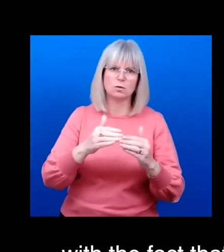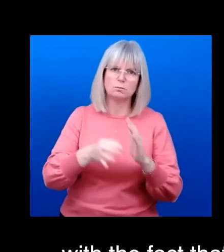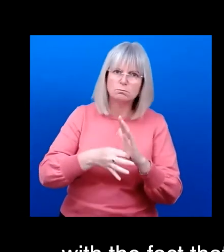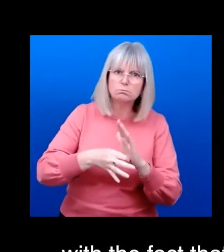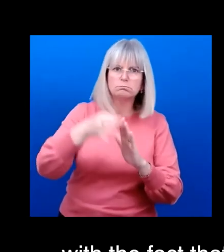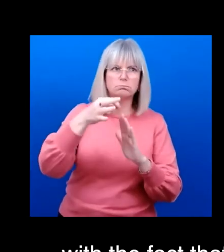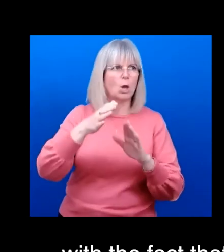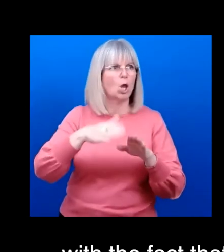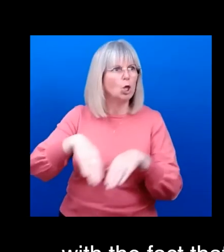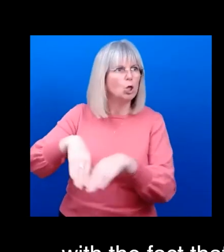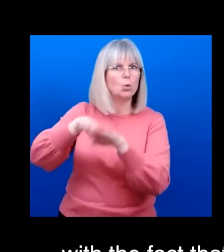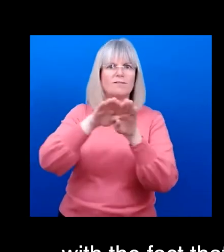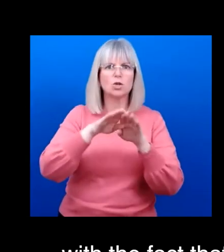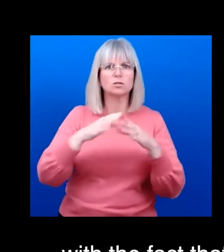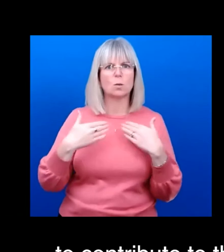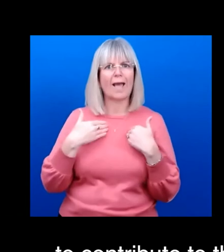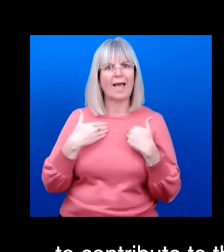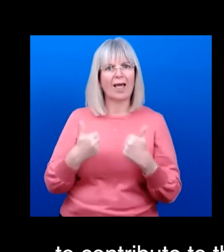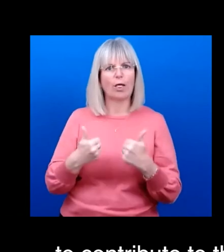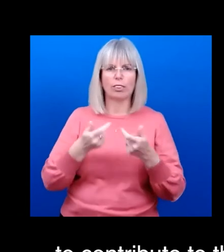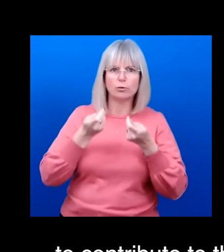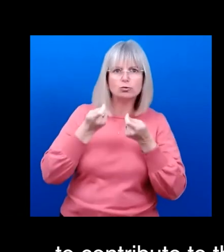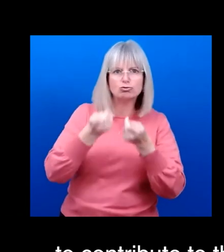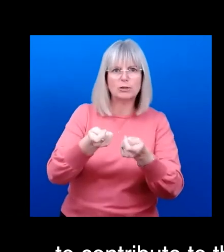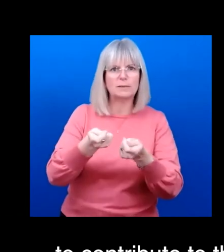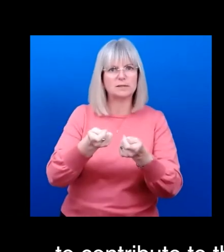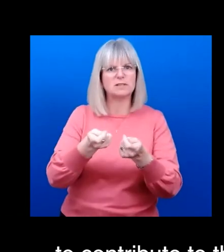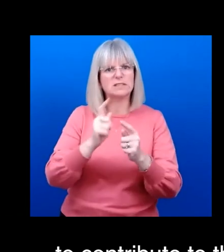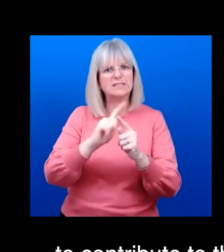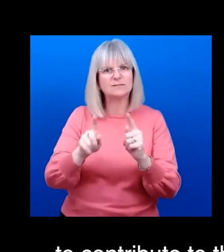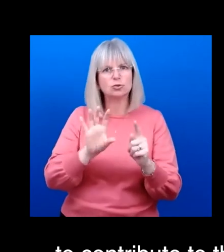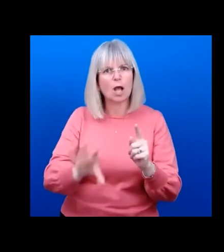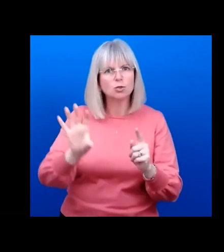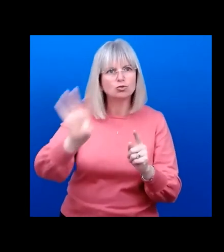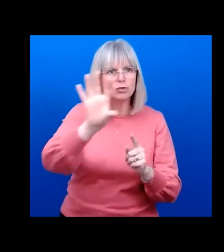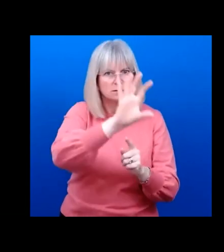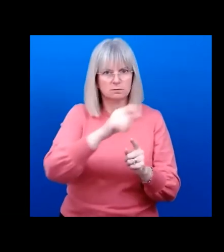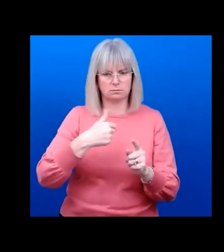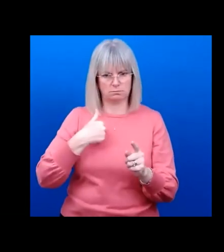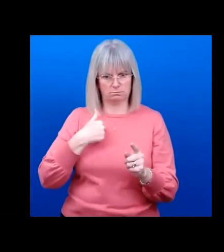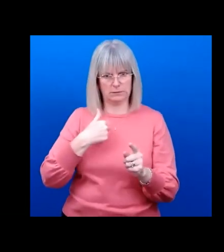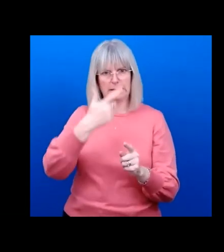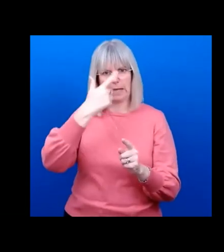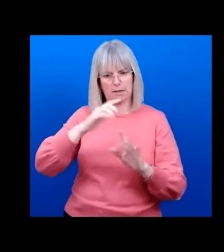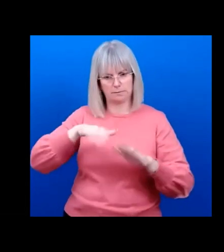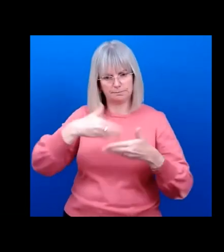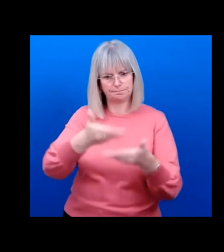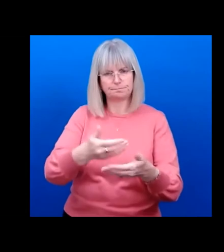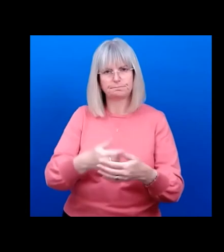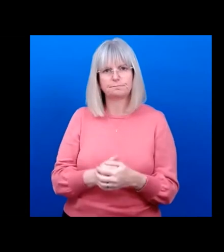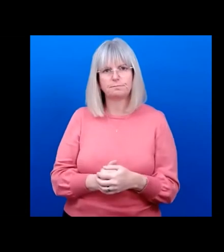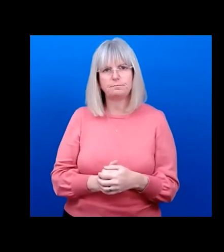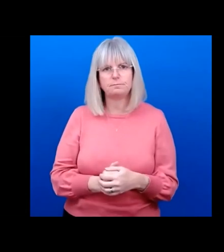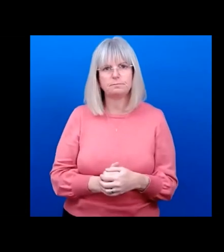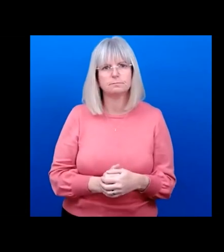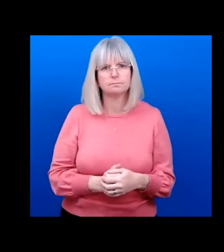within countries. Alakos And I would like to emphasize that because it's a fundamental priority over the coming decades